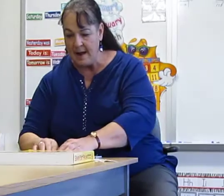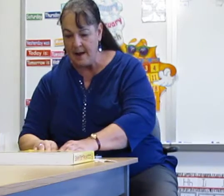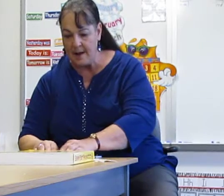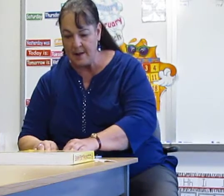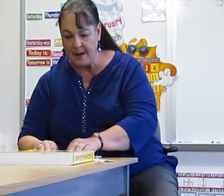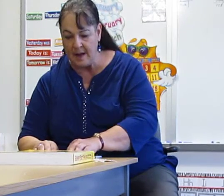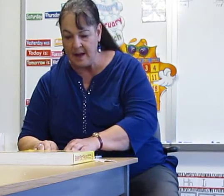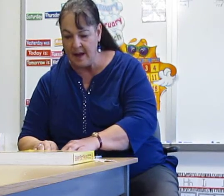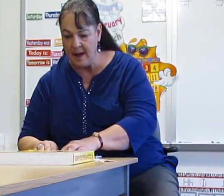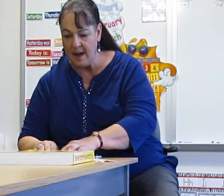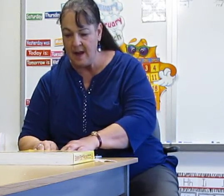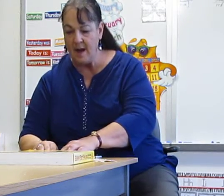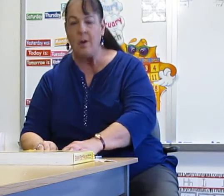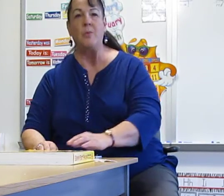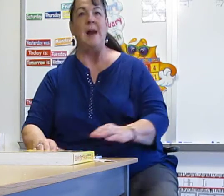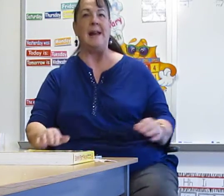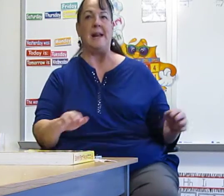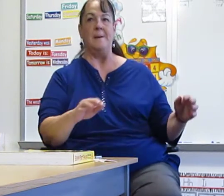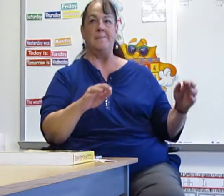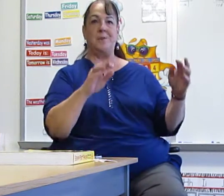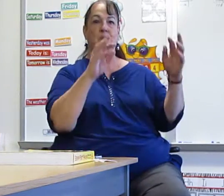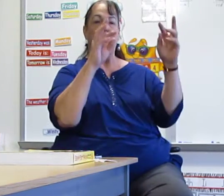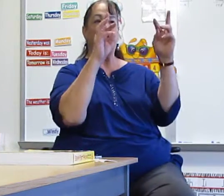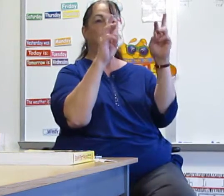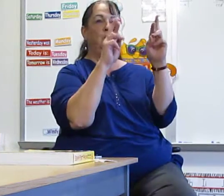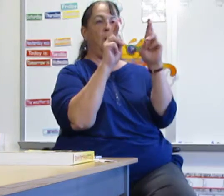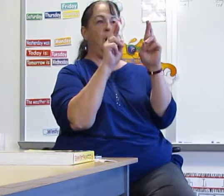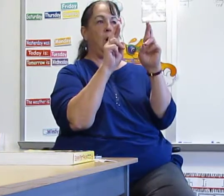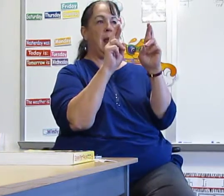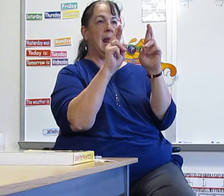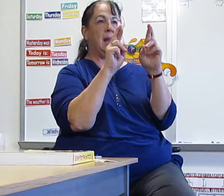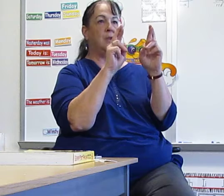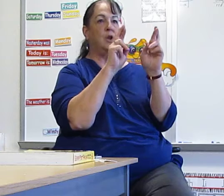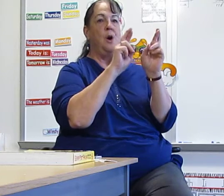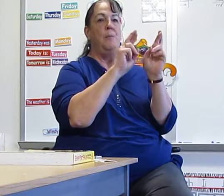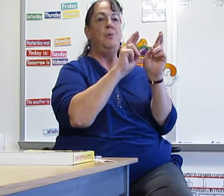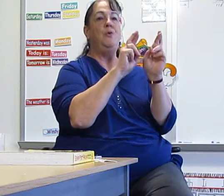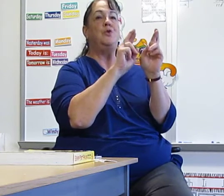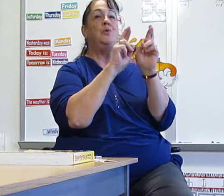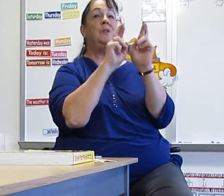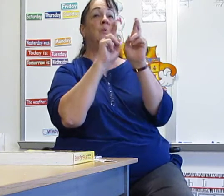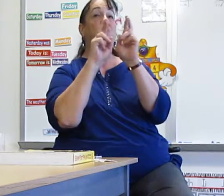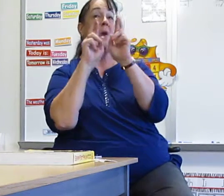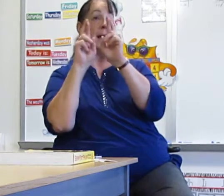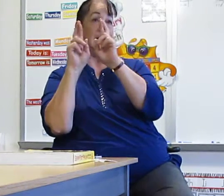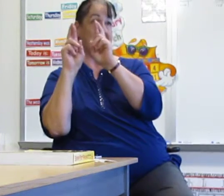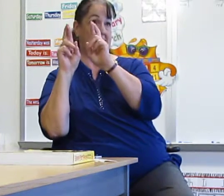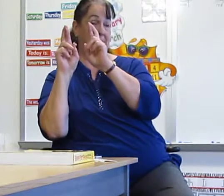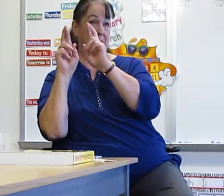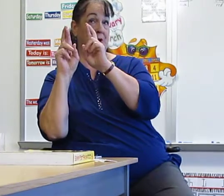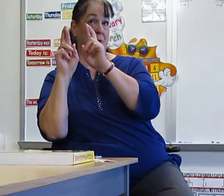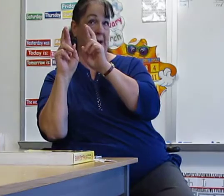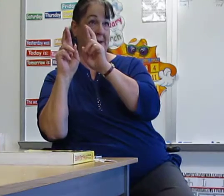Okay. Ready. To our hands. Move to the right. You're right.